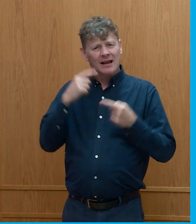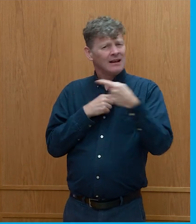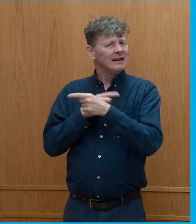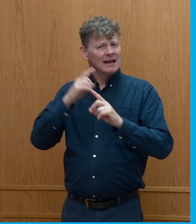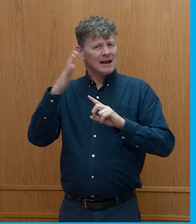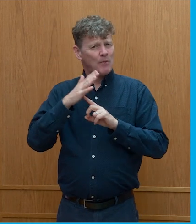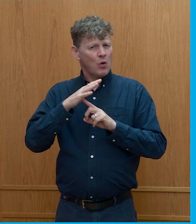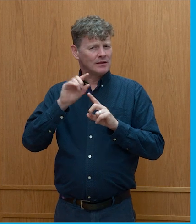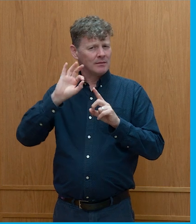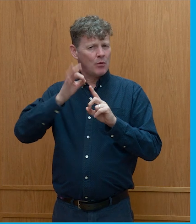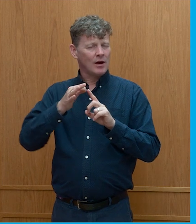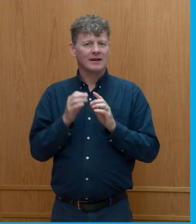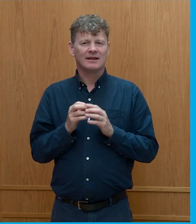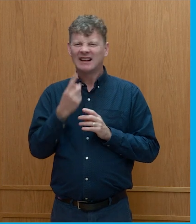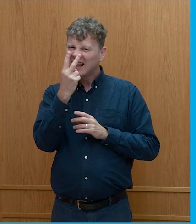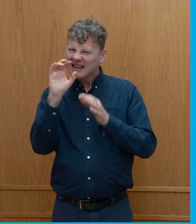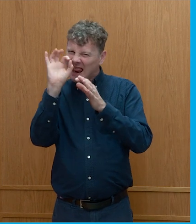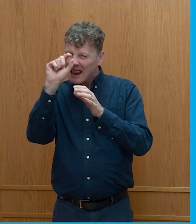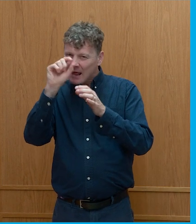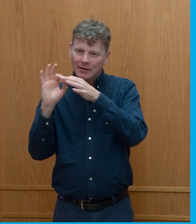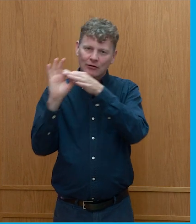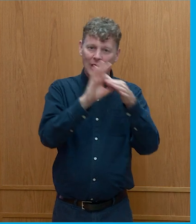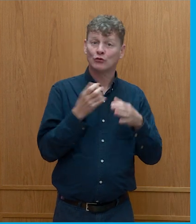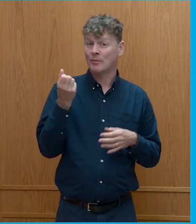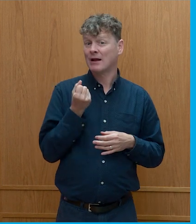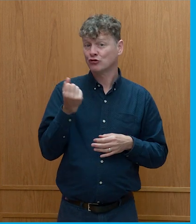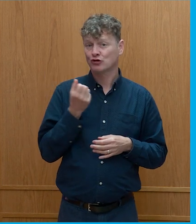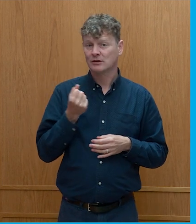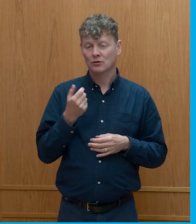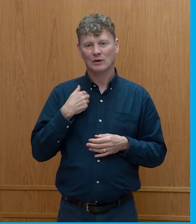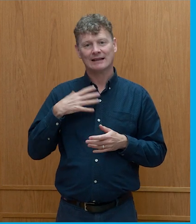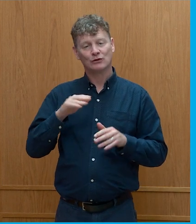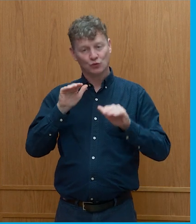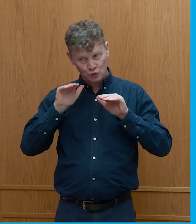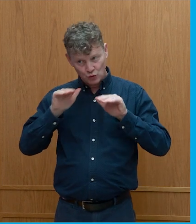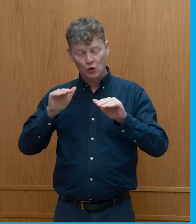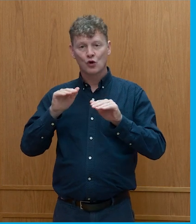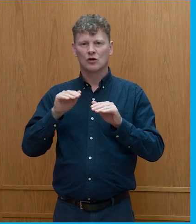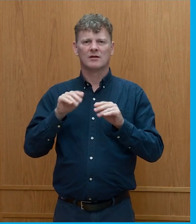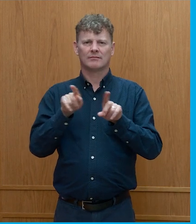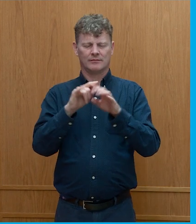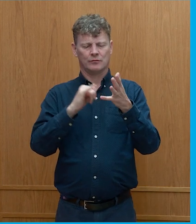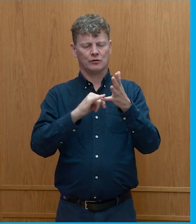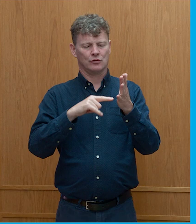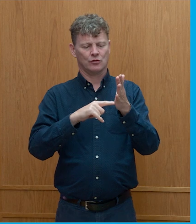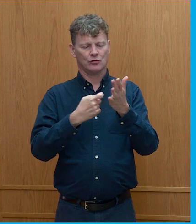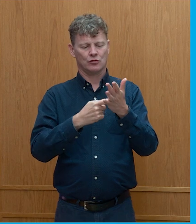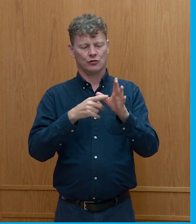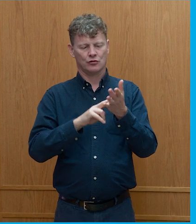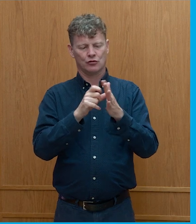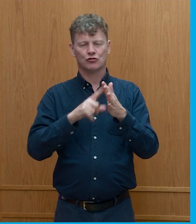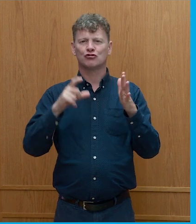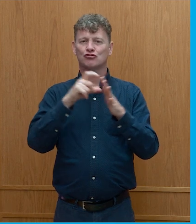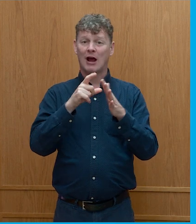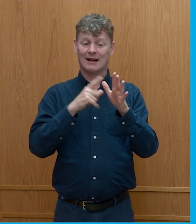slightly plays into the issue around pensions then we need to wake people up to the issue of stranded assets where you're invested in things